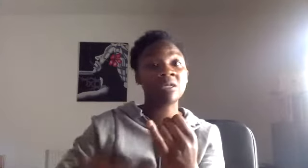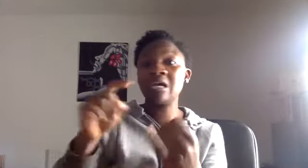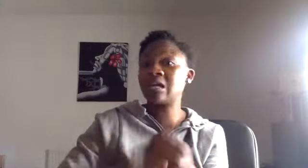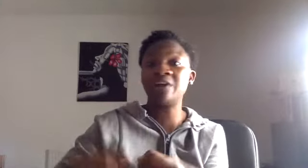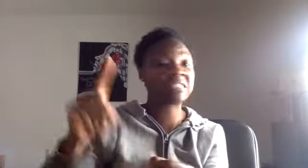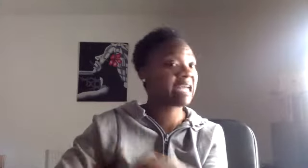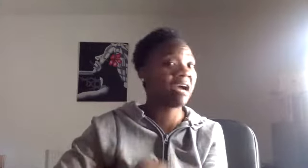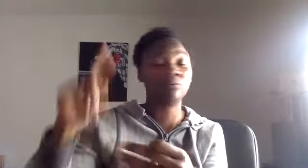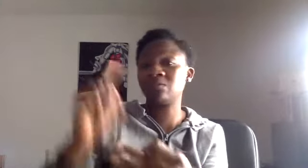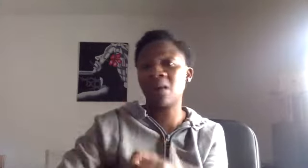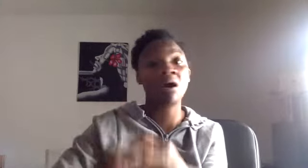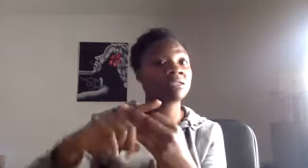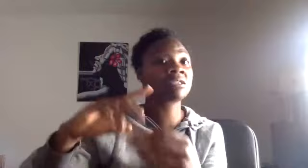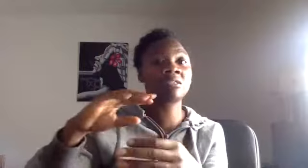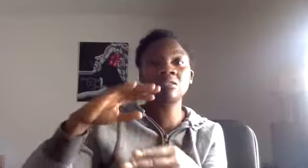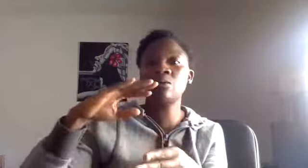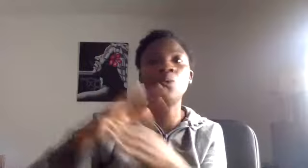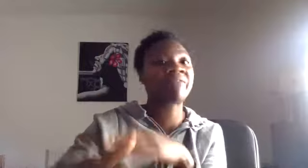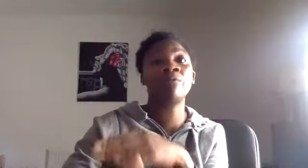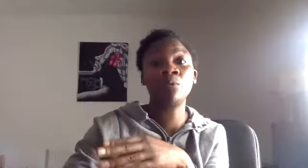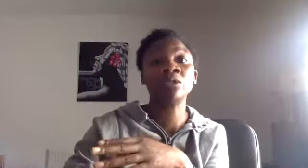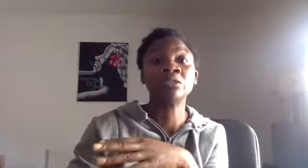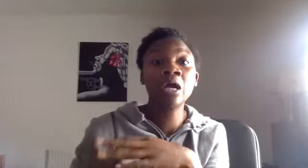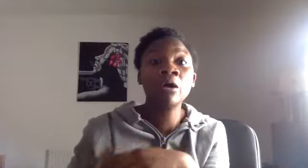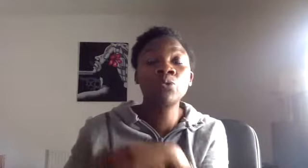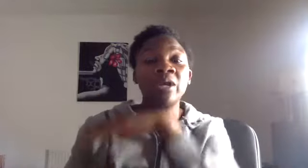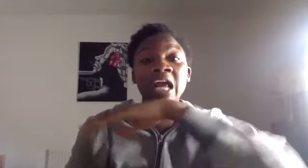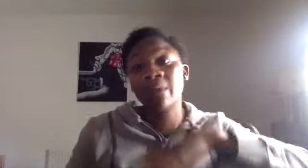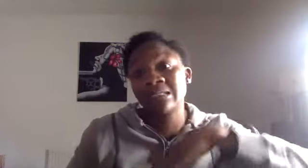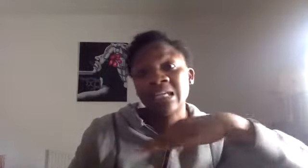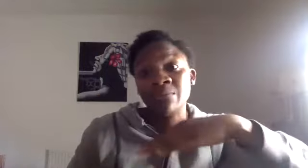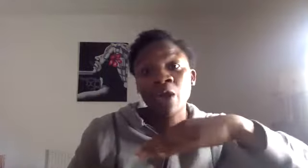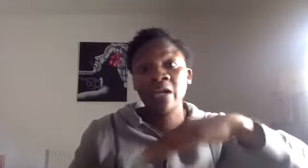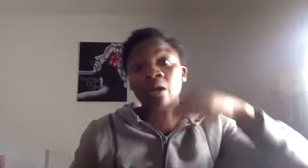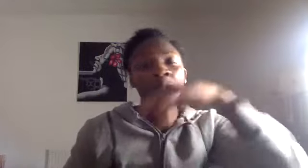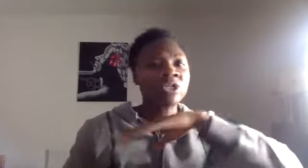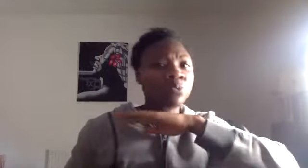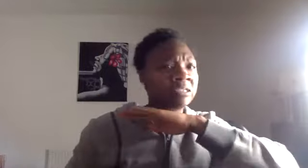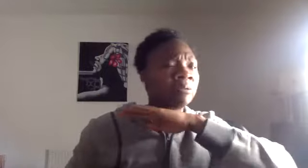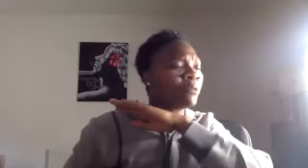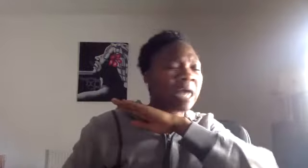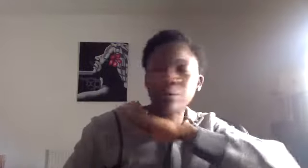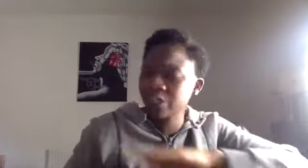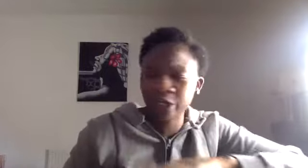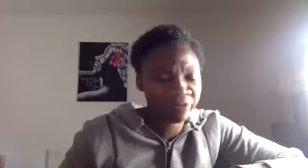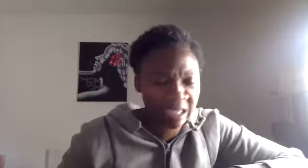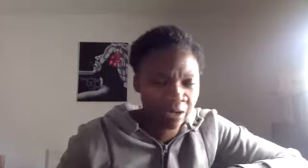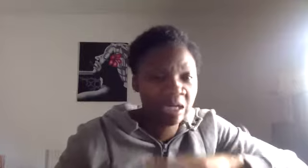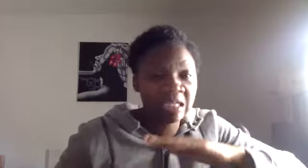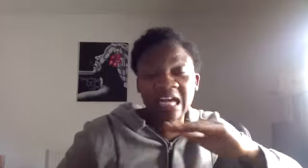gloves, gowns, masks, whatever it was, to enable us to keep going, which would, without a shadow of a doubt, taking